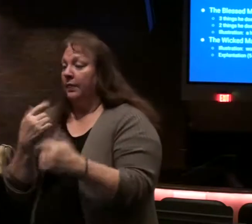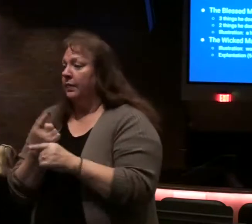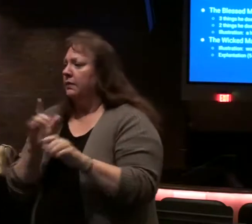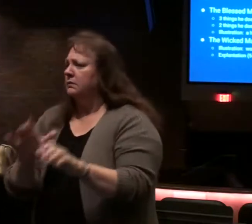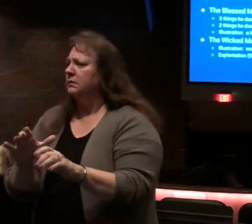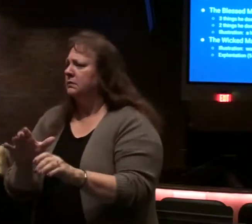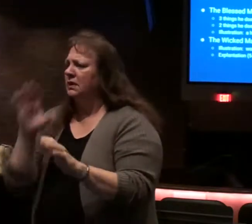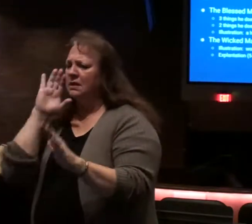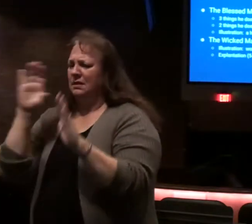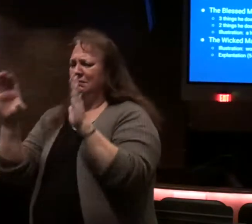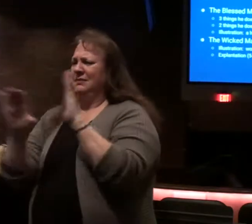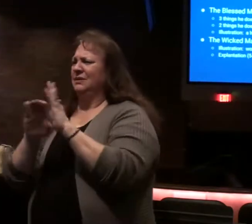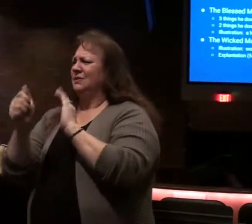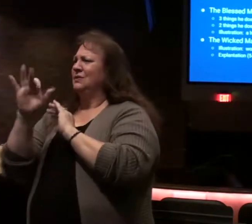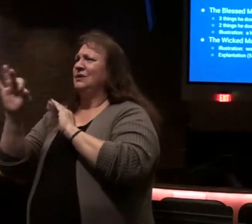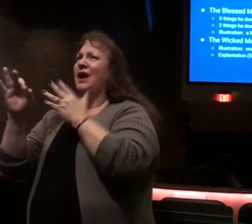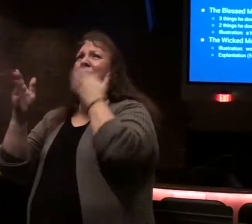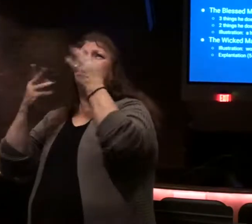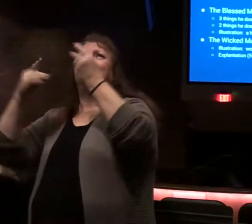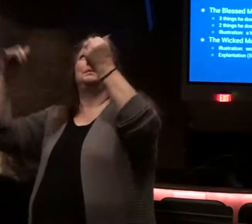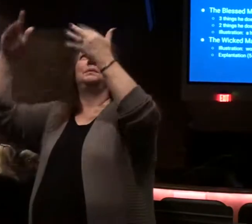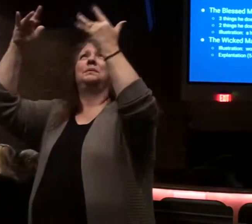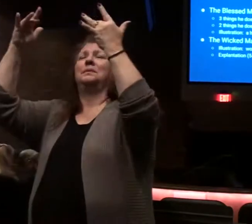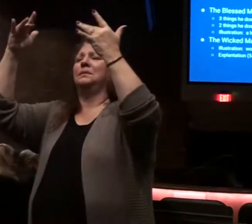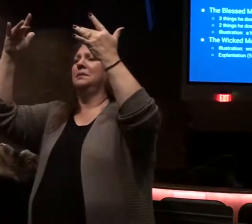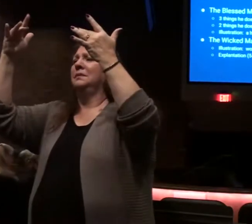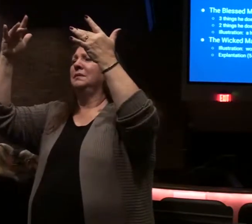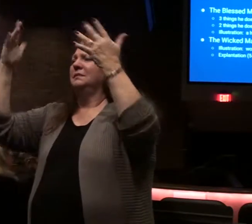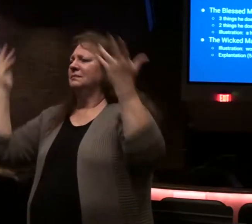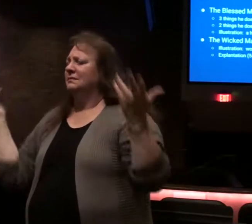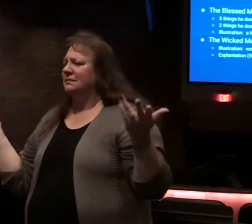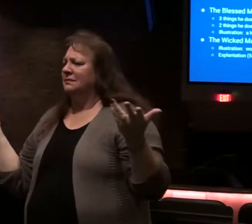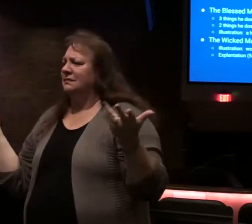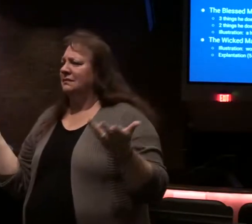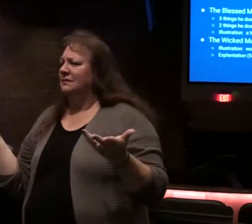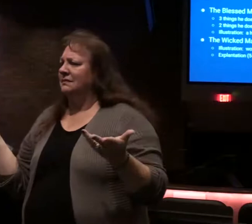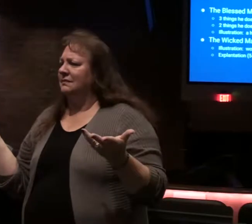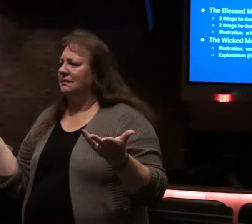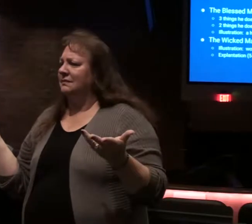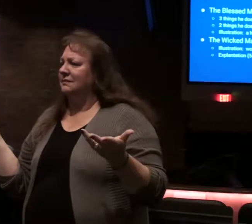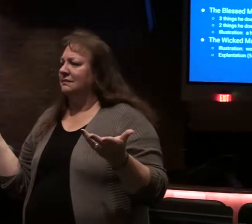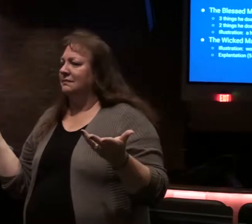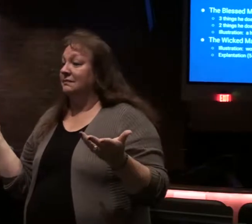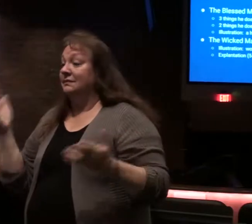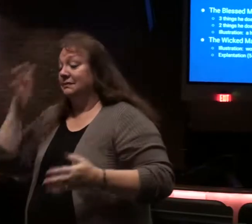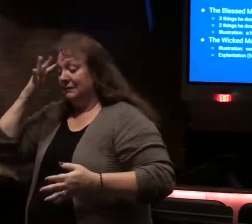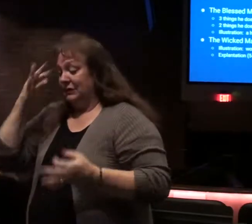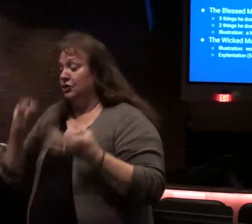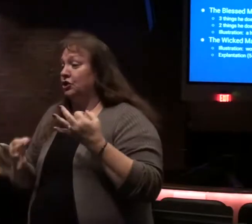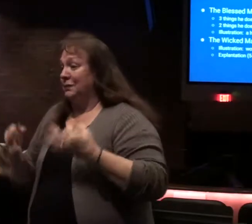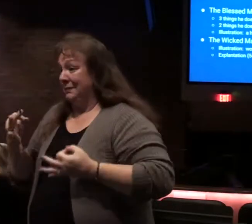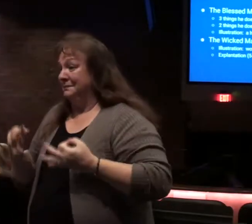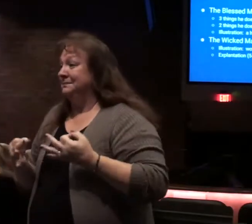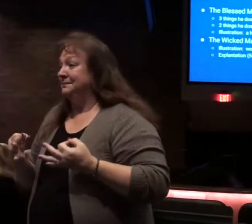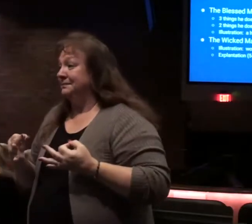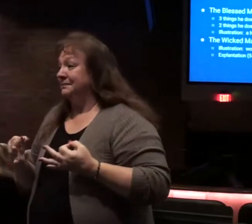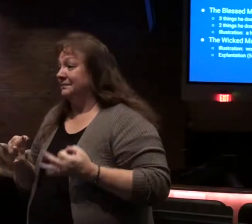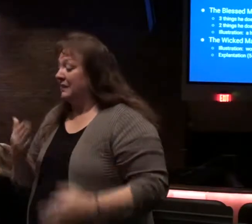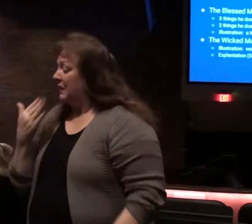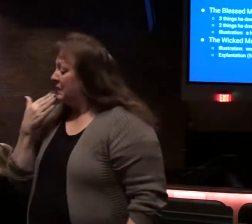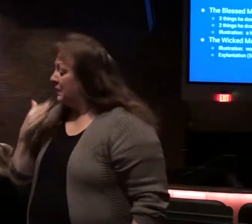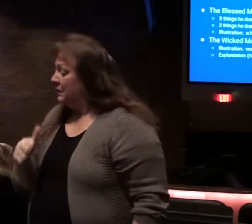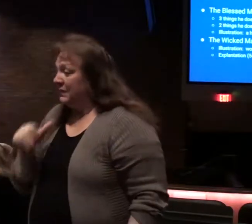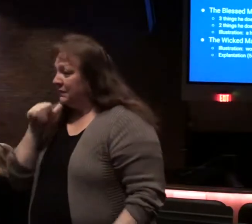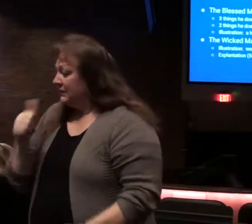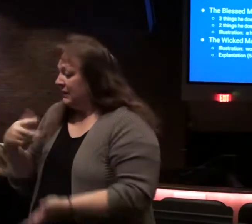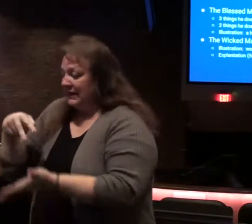what's the picture of a chaff being blown away what's the reality behind that reality is judgment the wicked will